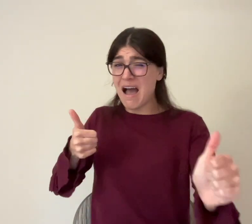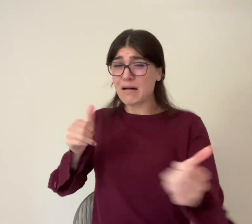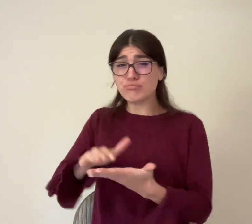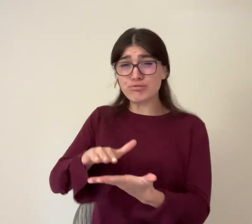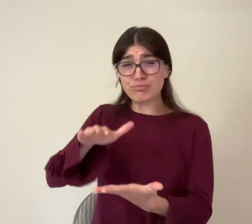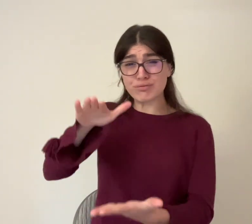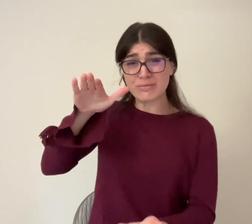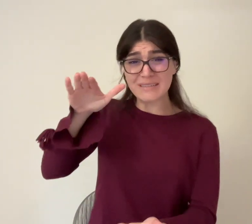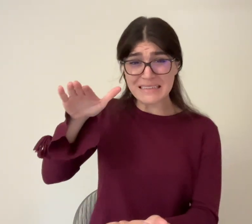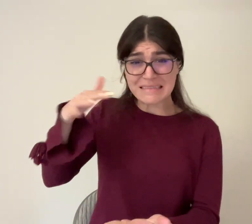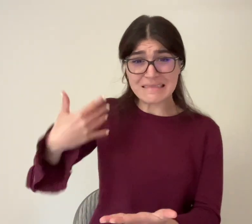paperwork?